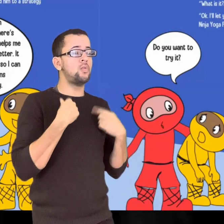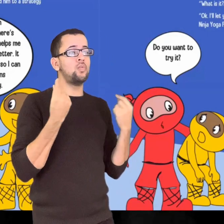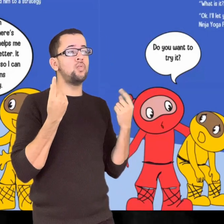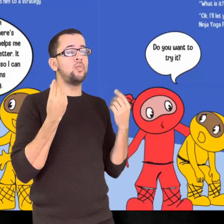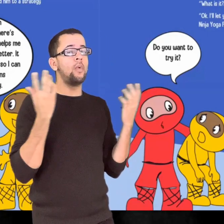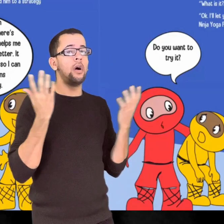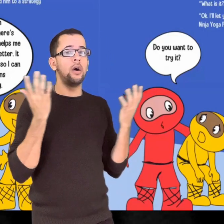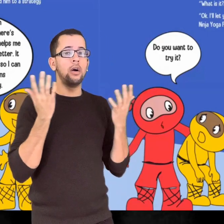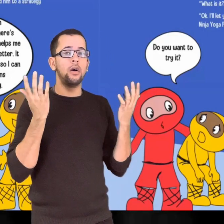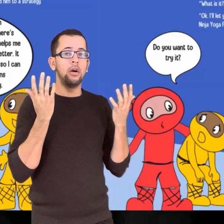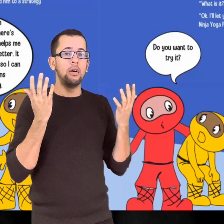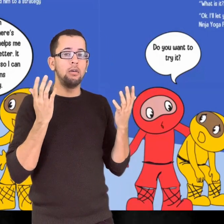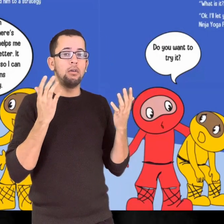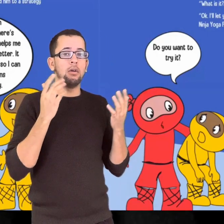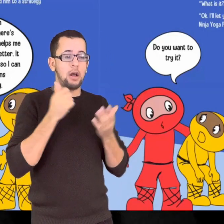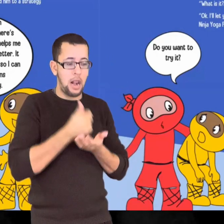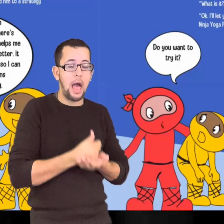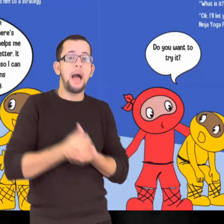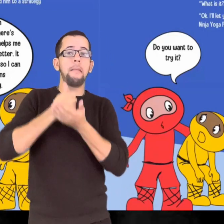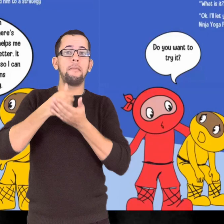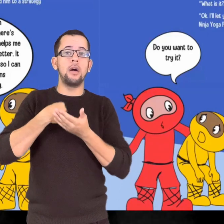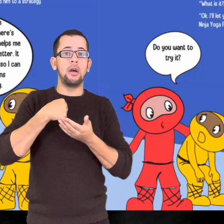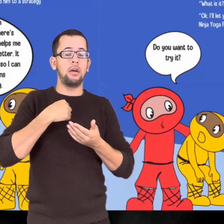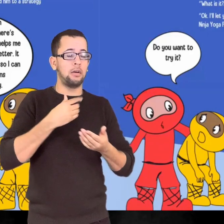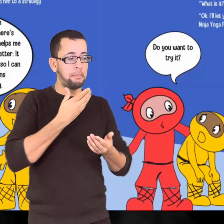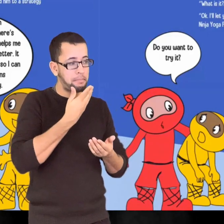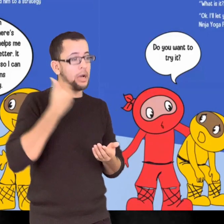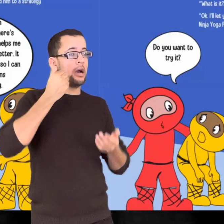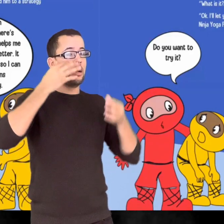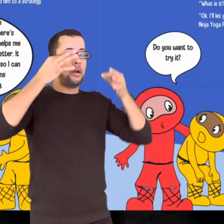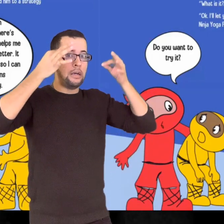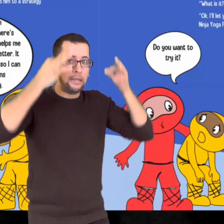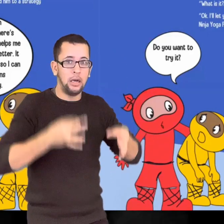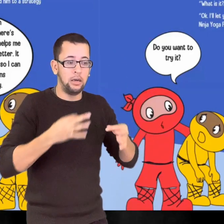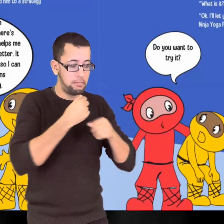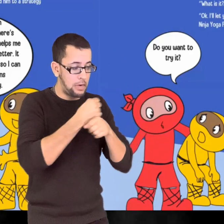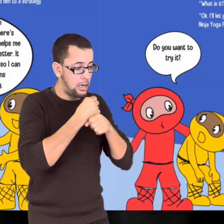It slows down my breathing, so I can make better decisions throughout the day.